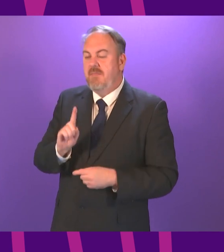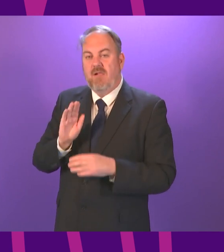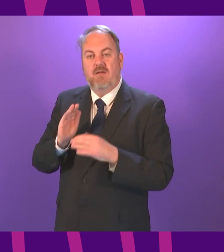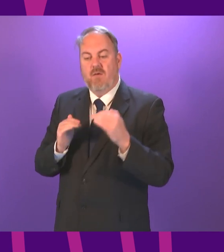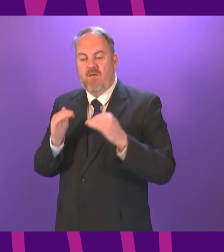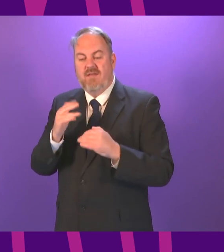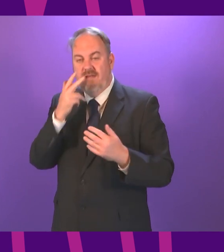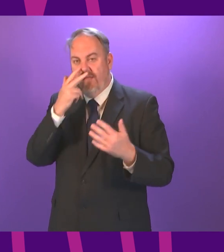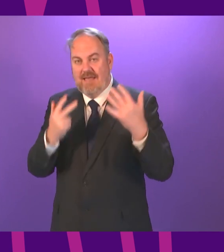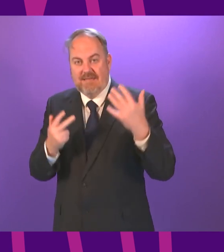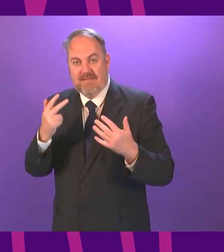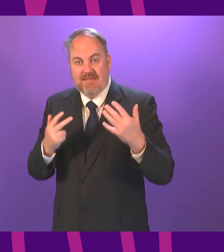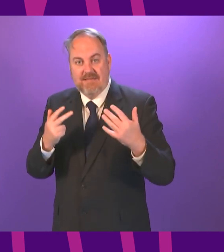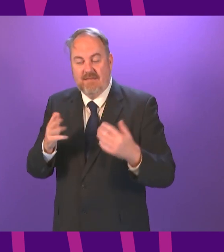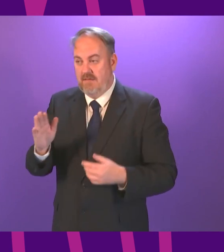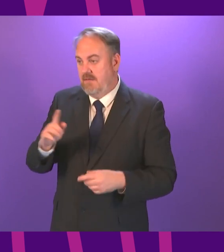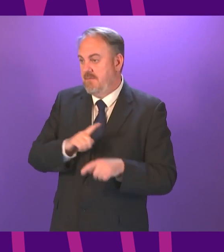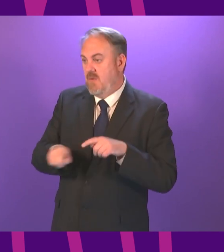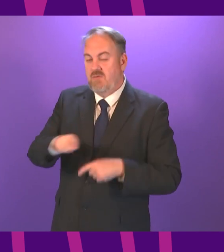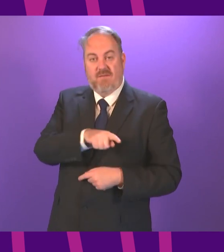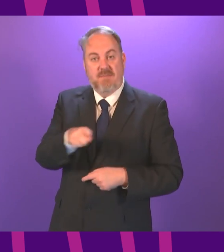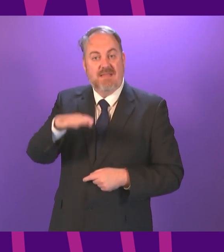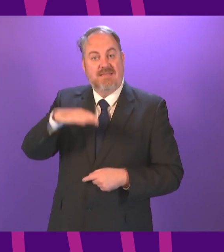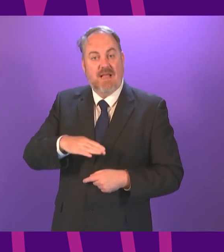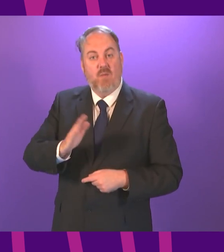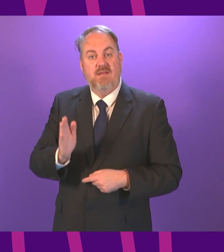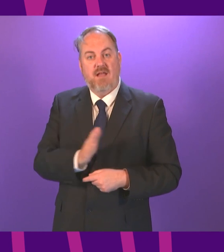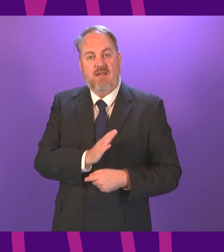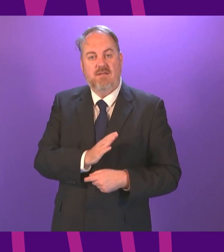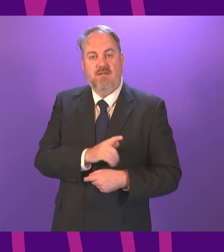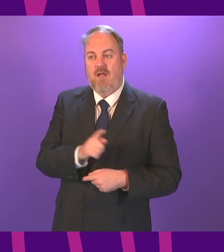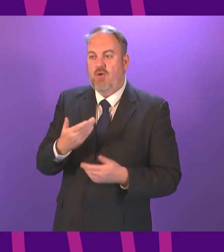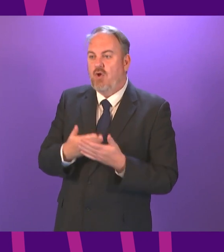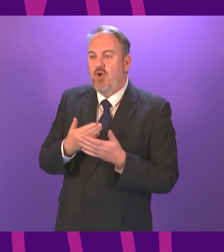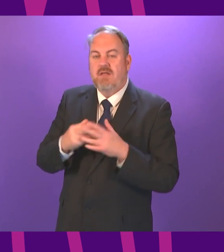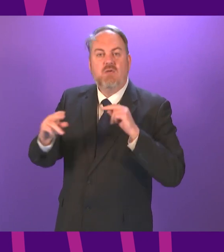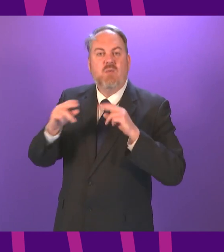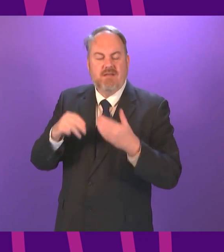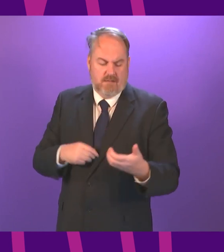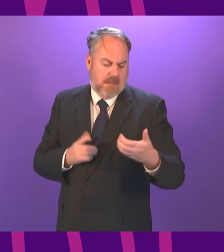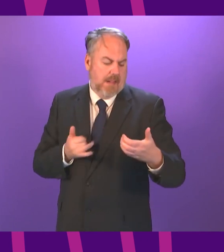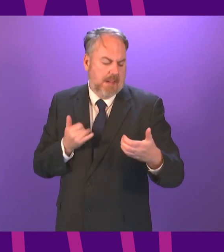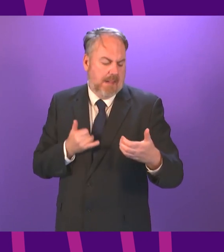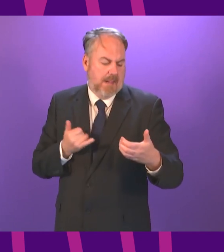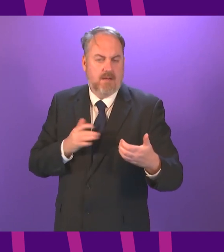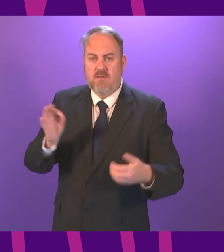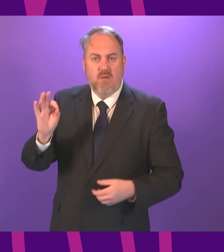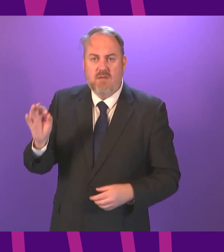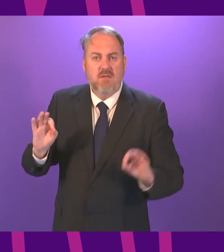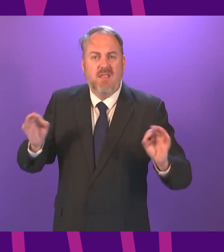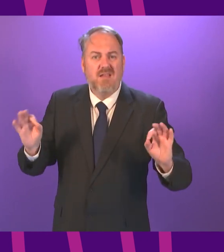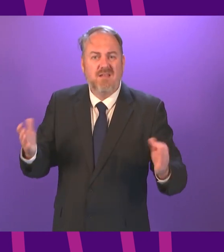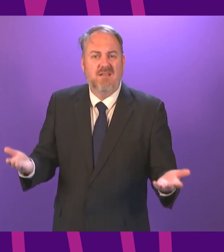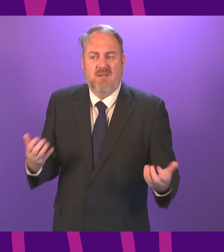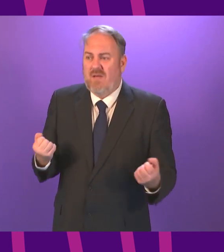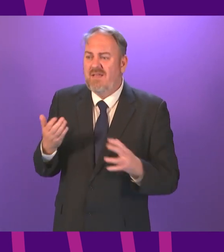in those hotspot areas, I'm sorry, the vast majority of people on the south side of Glasgow aren't sitting on Twitter. They need that communication about what's going to happen so they can